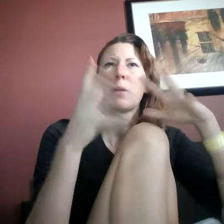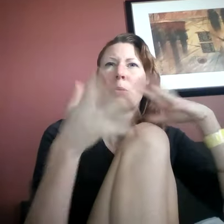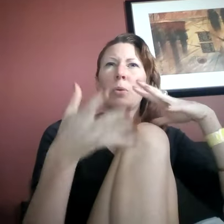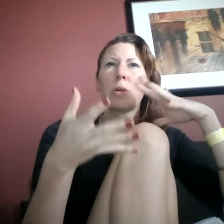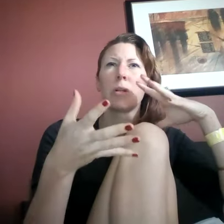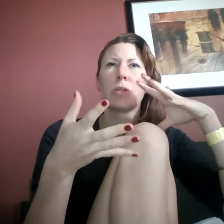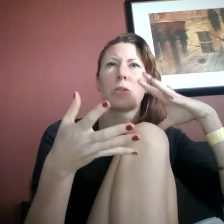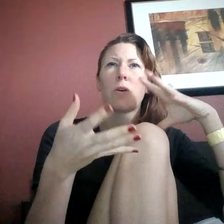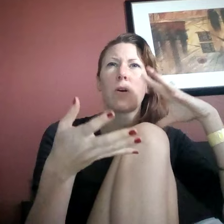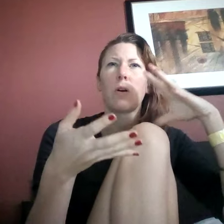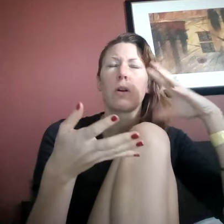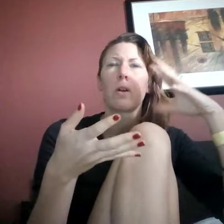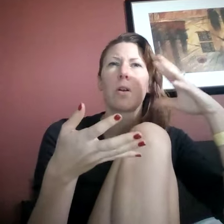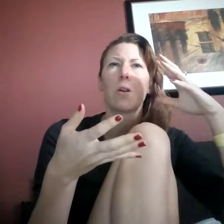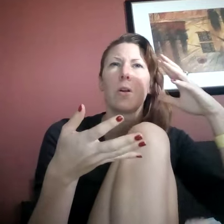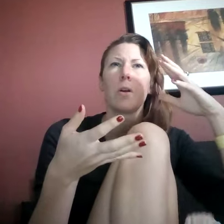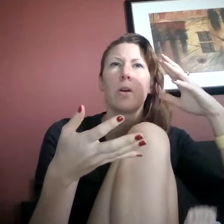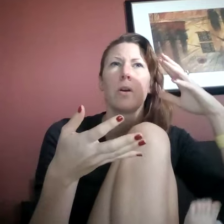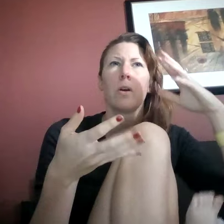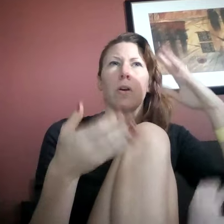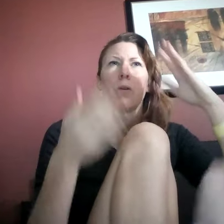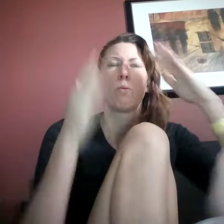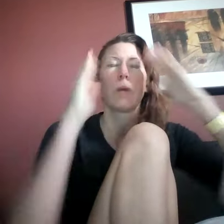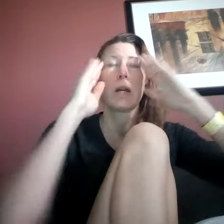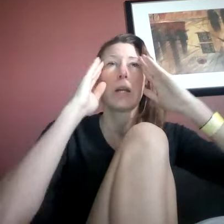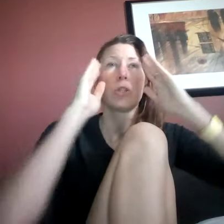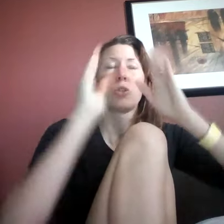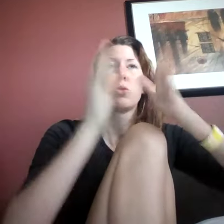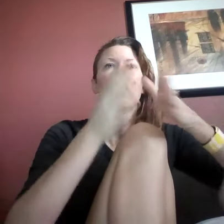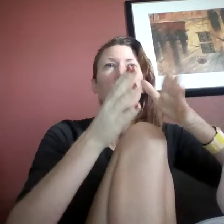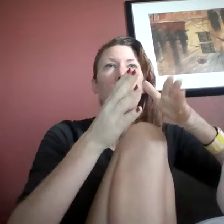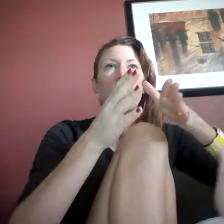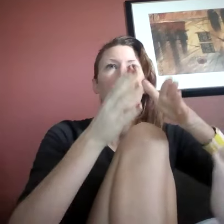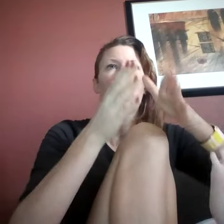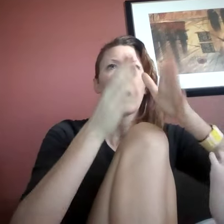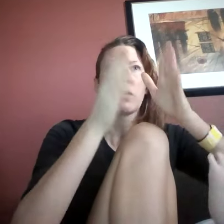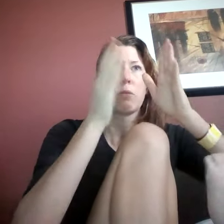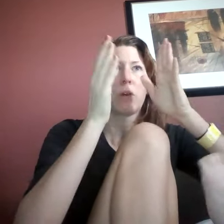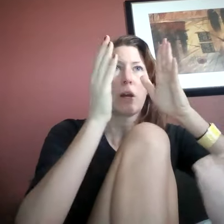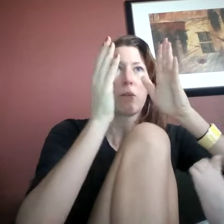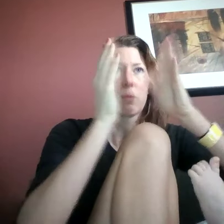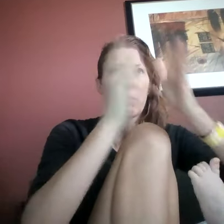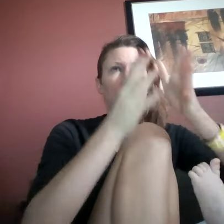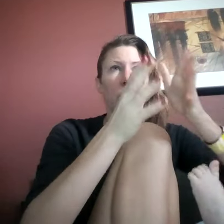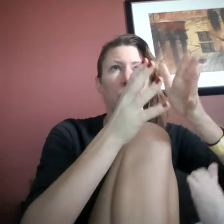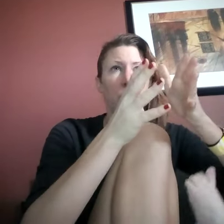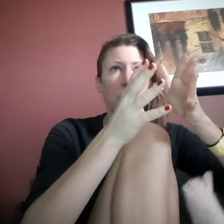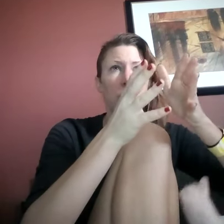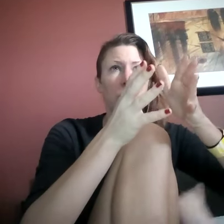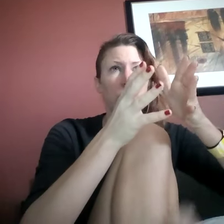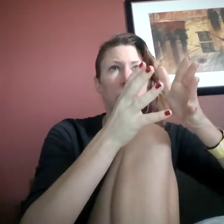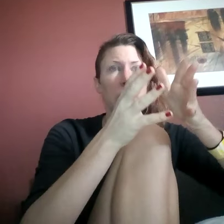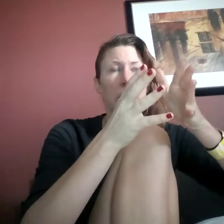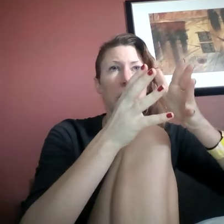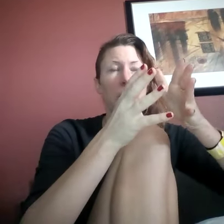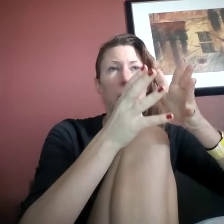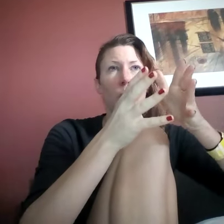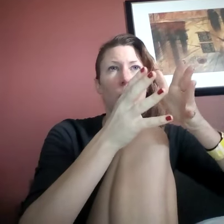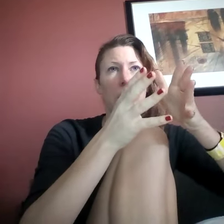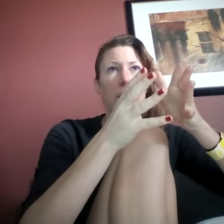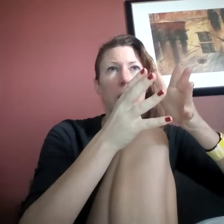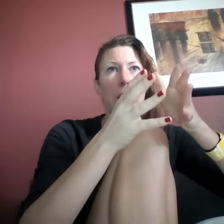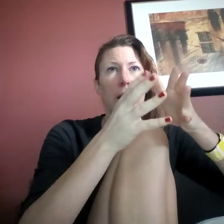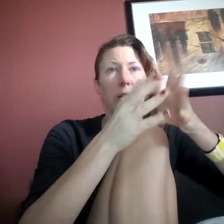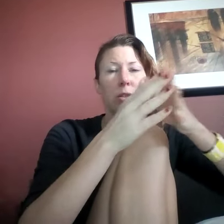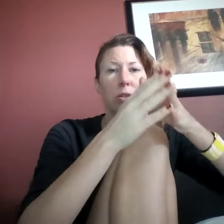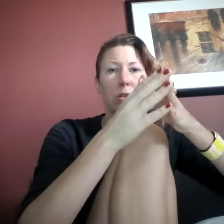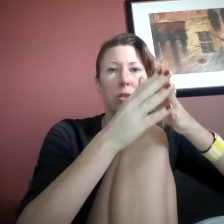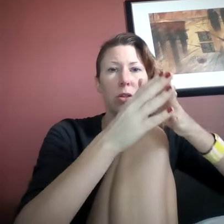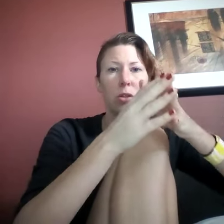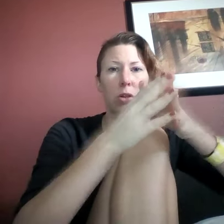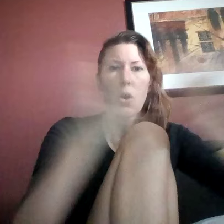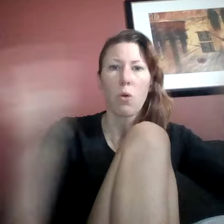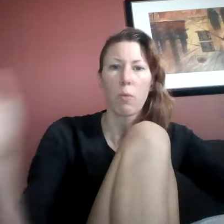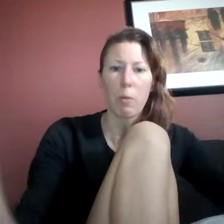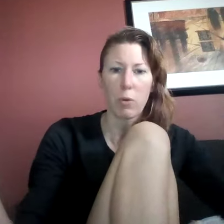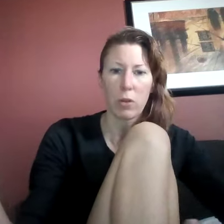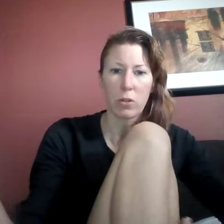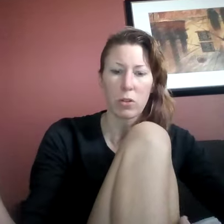memories are, when I do remember, I, I remember pretty vividly. But when I don't remember, there's